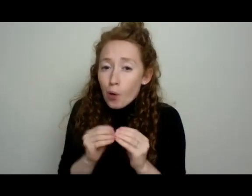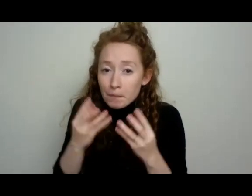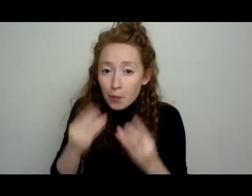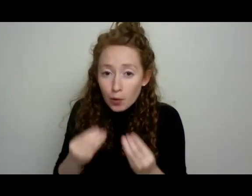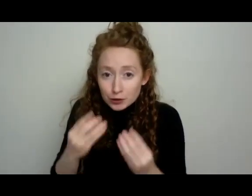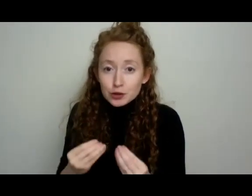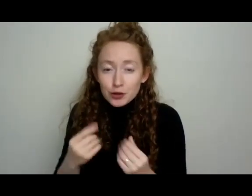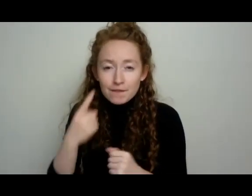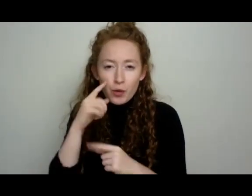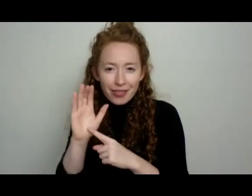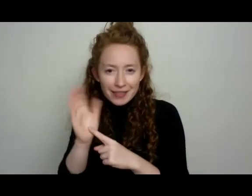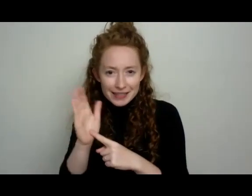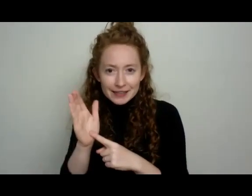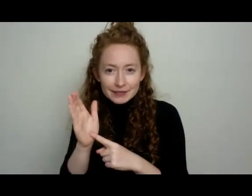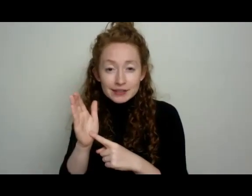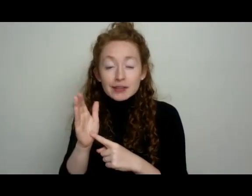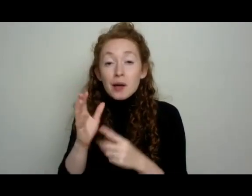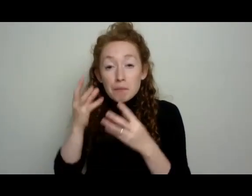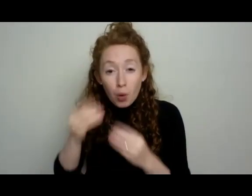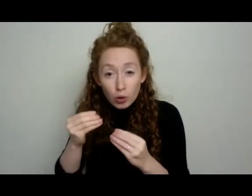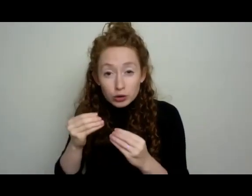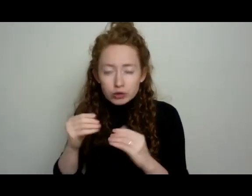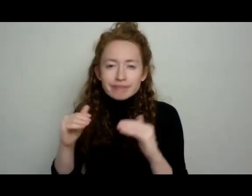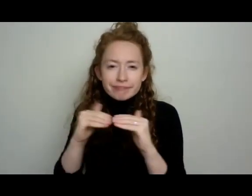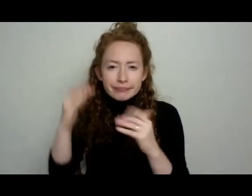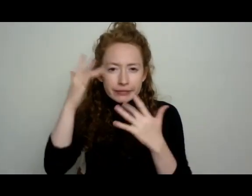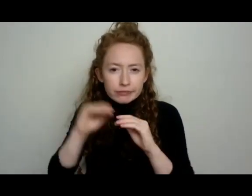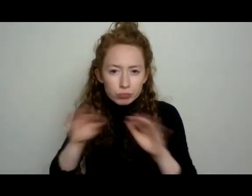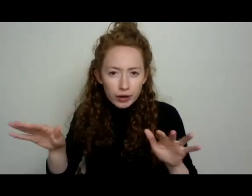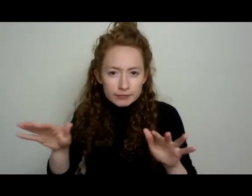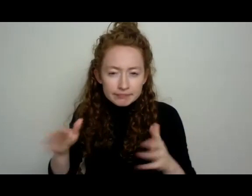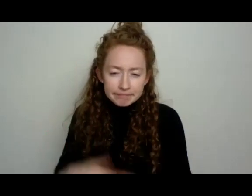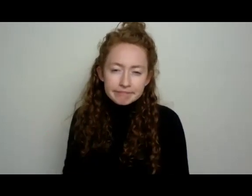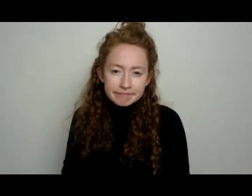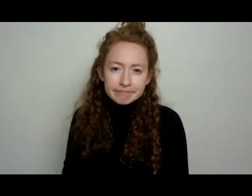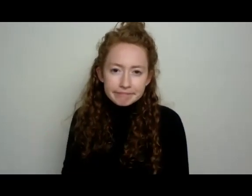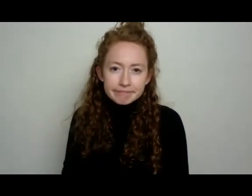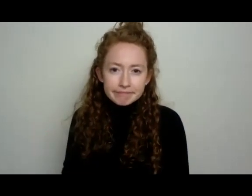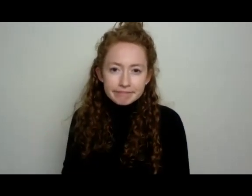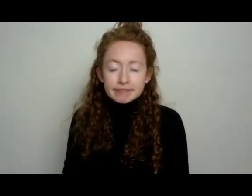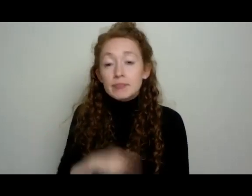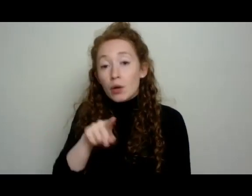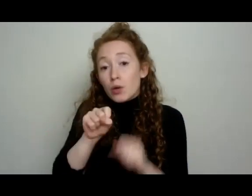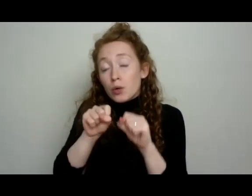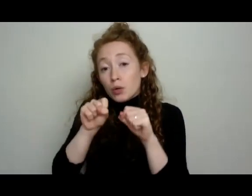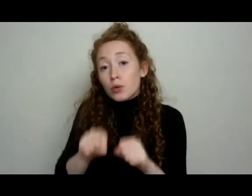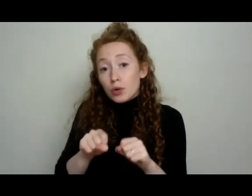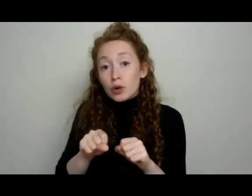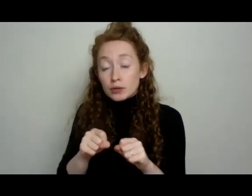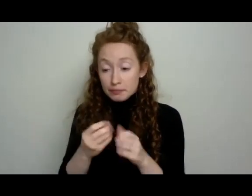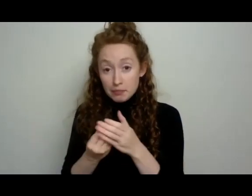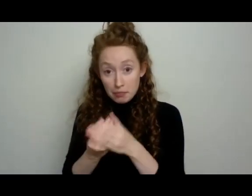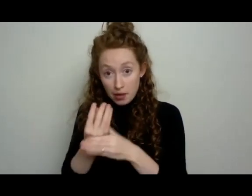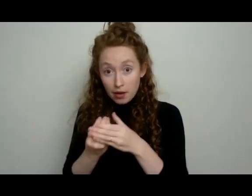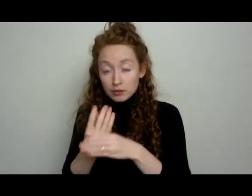leaves. And so that is such a crucial, crucial thing. You can also side dress your cucumbers with our